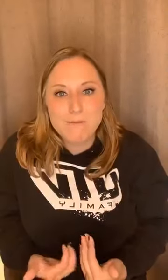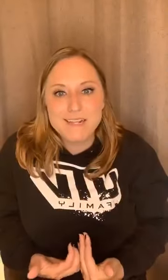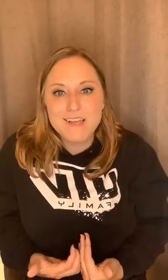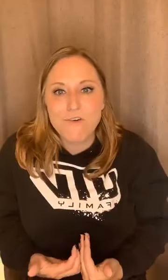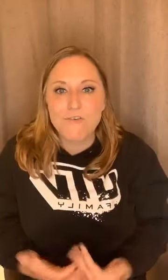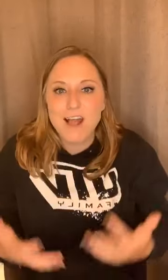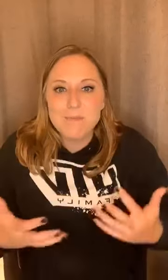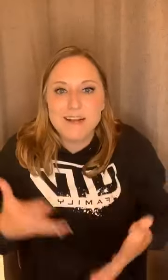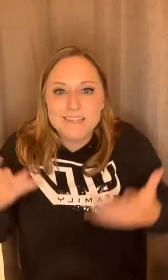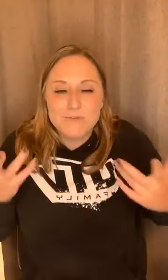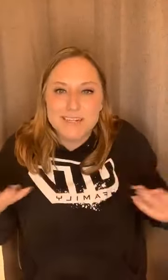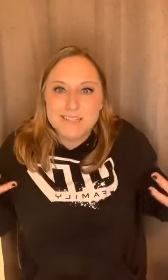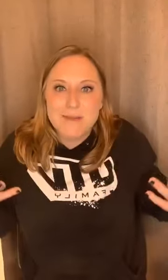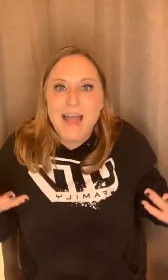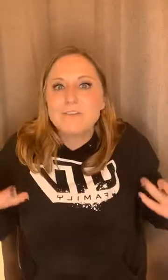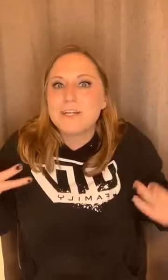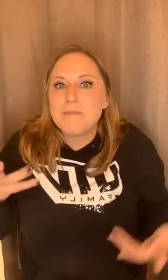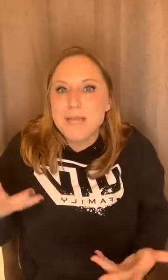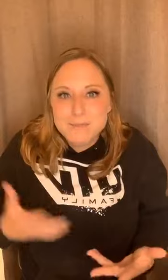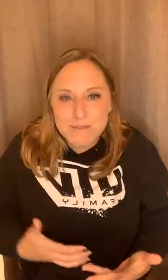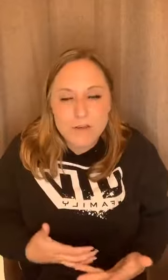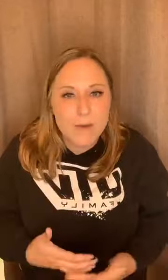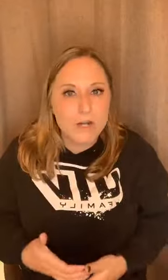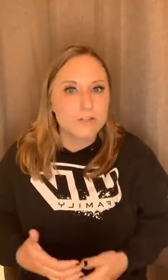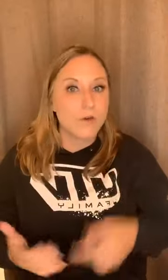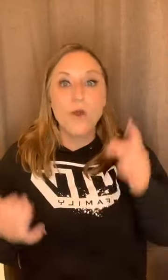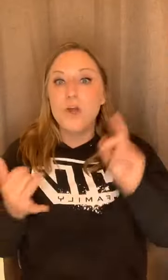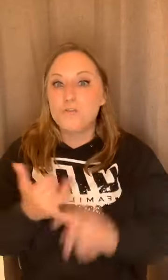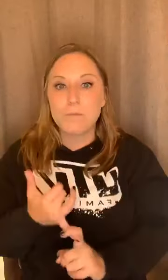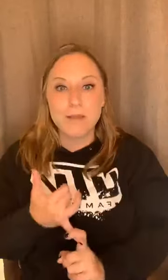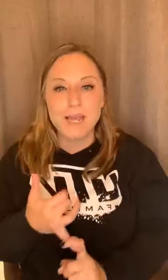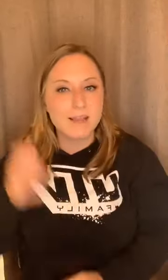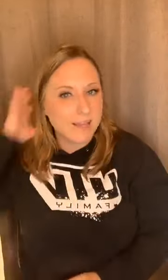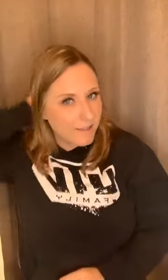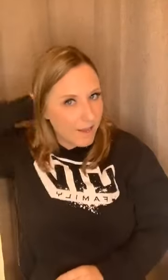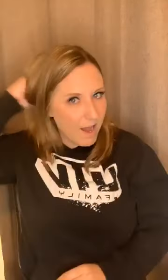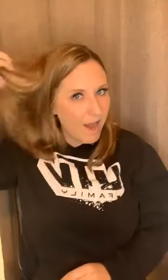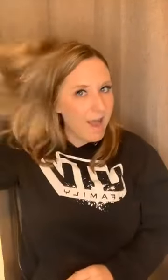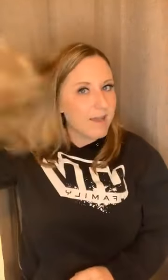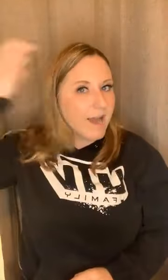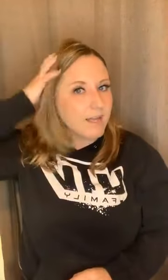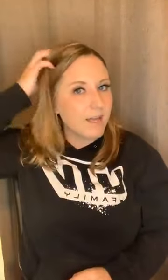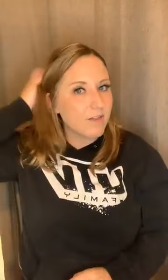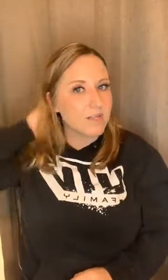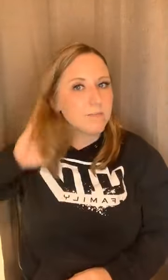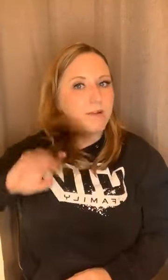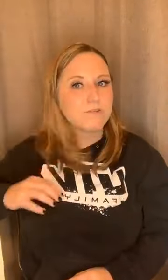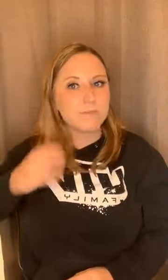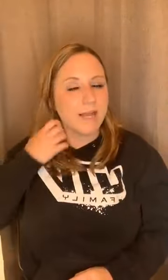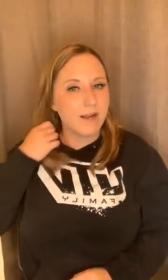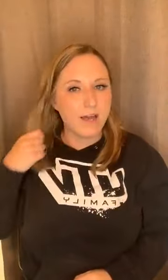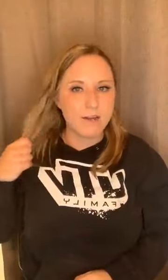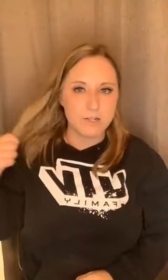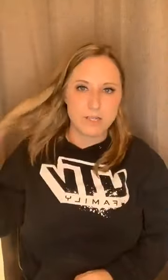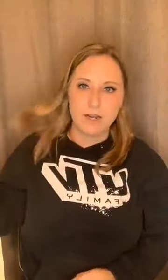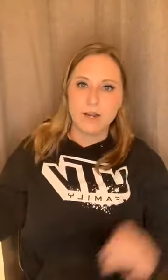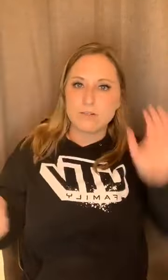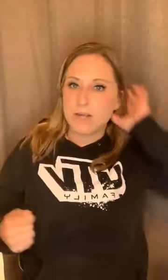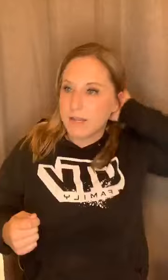myself, right? Because it raises my energy and it makes me feel better. So for me, like I could care less about doing my hair. kind of just let it air dry the